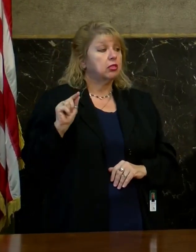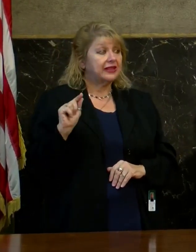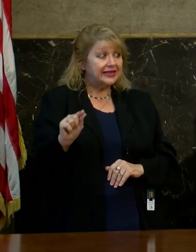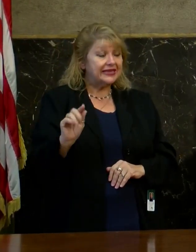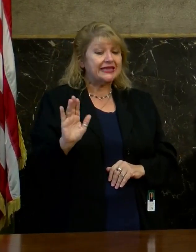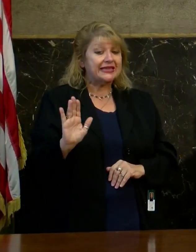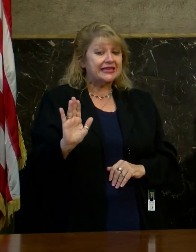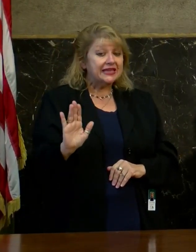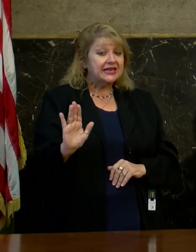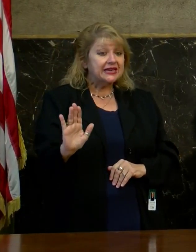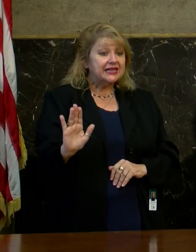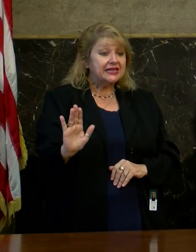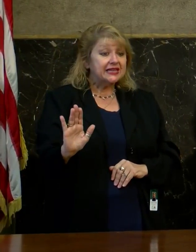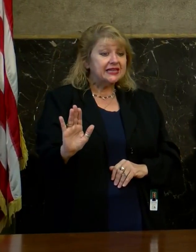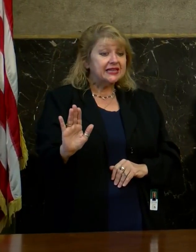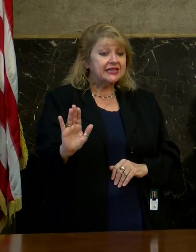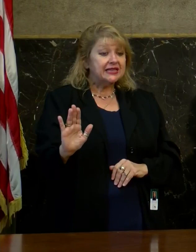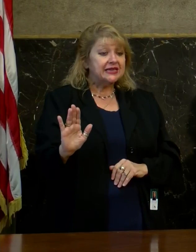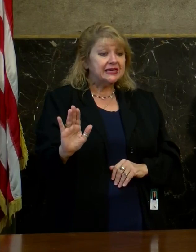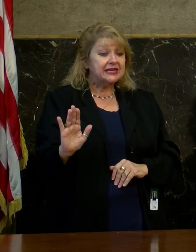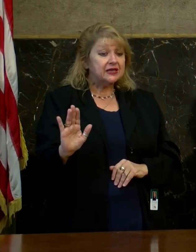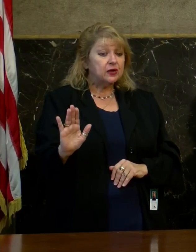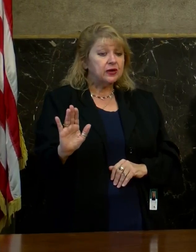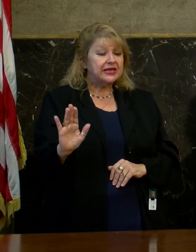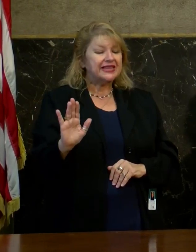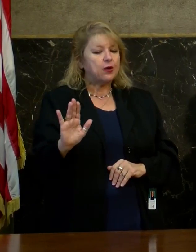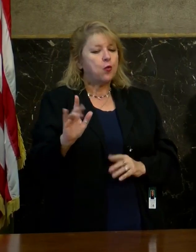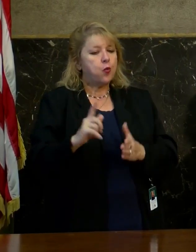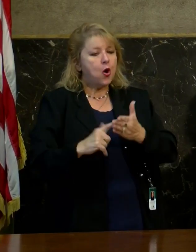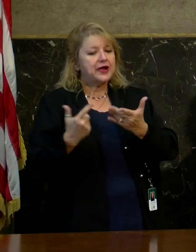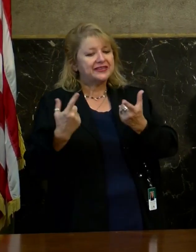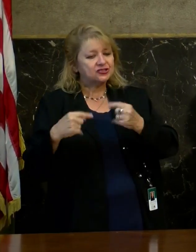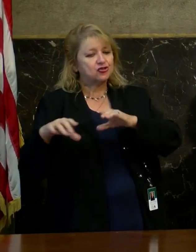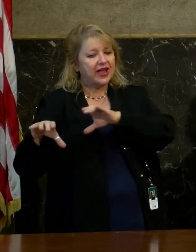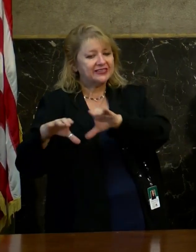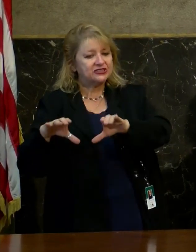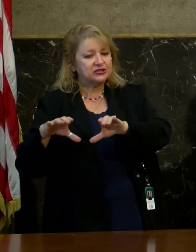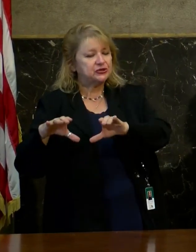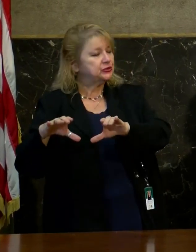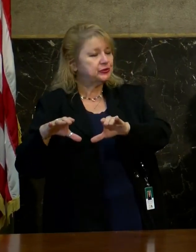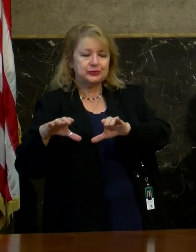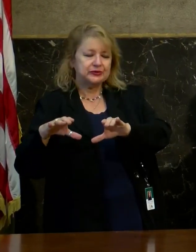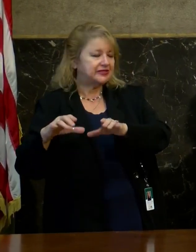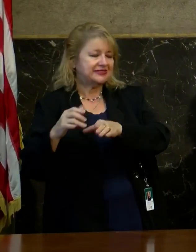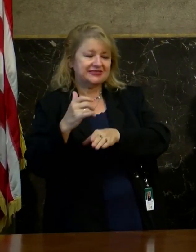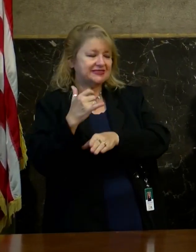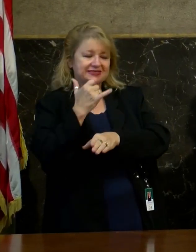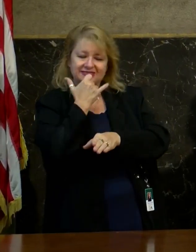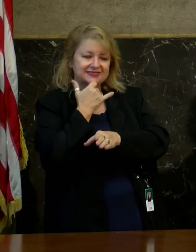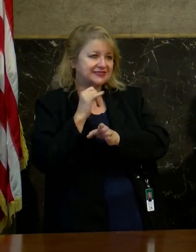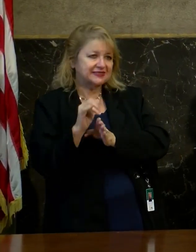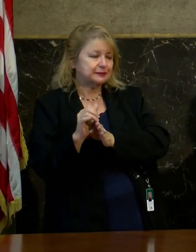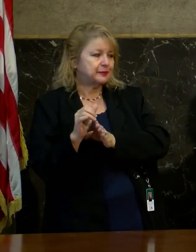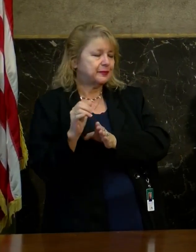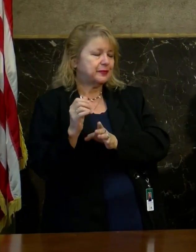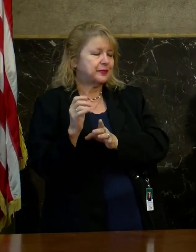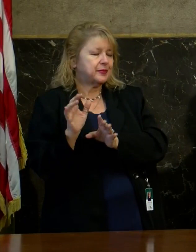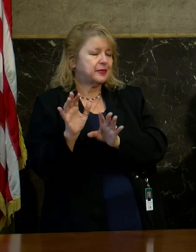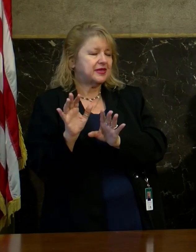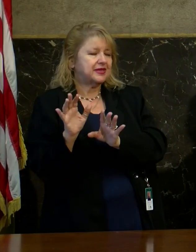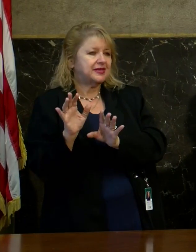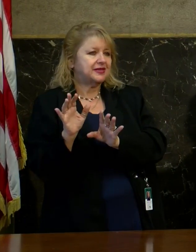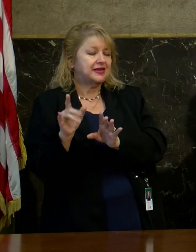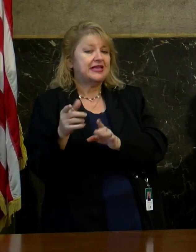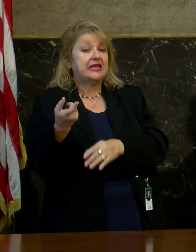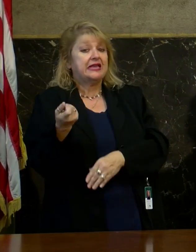his his effort is very misguided for a number of reasons one of which it seems to me